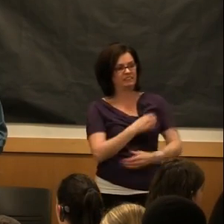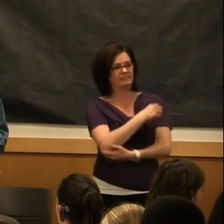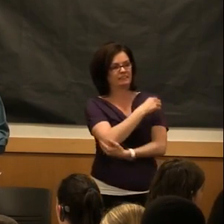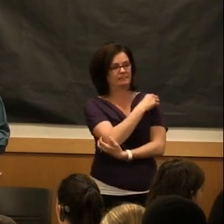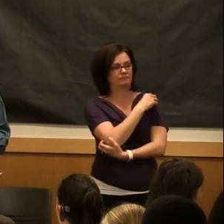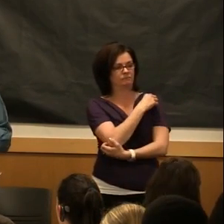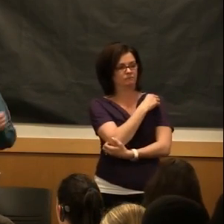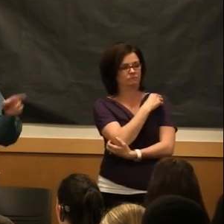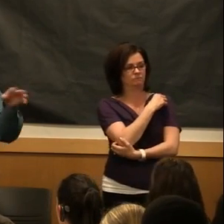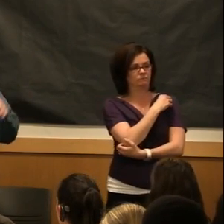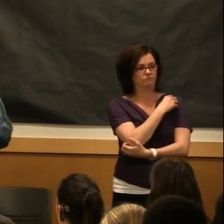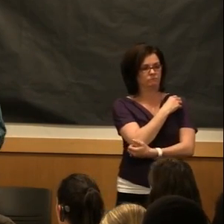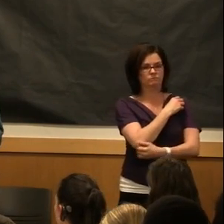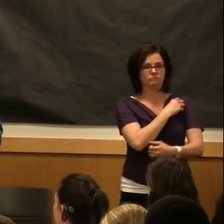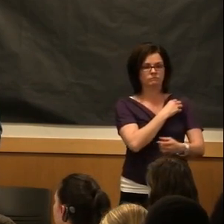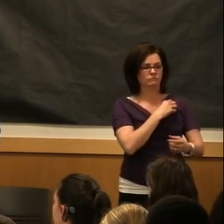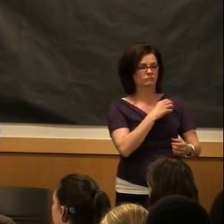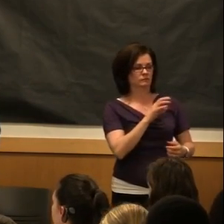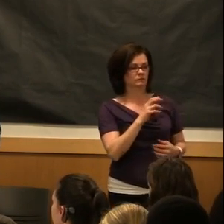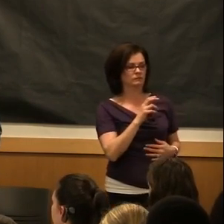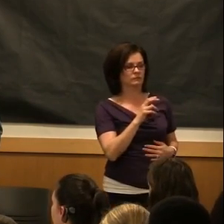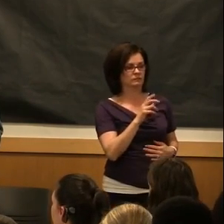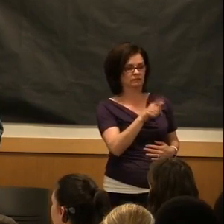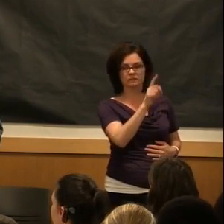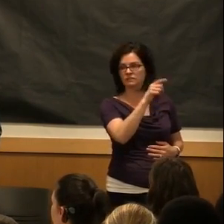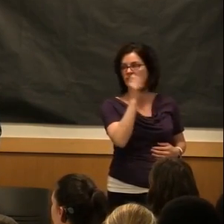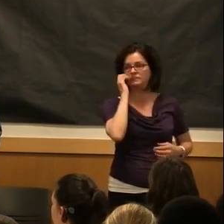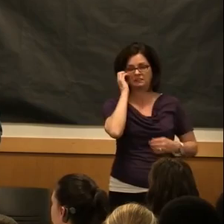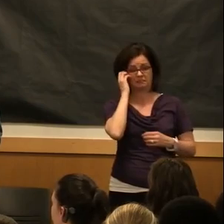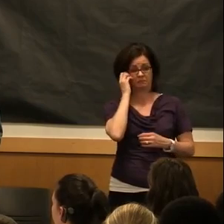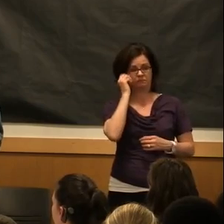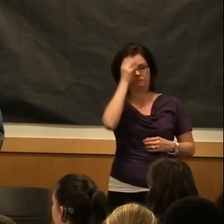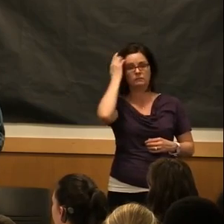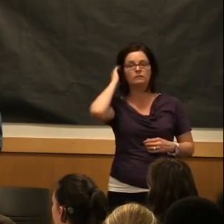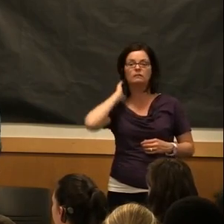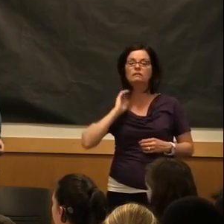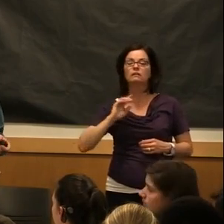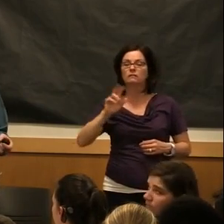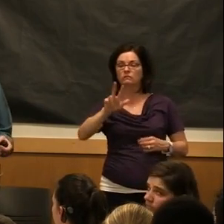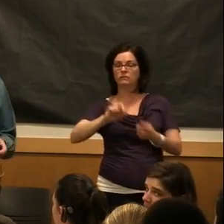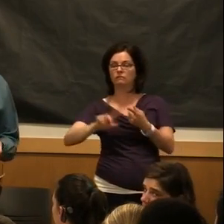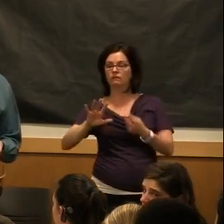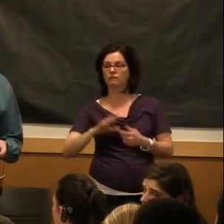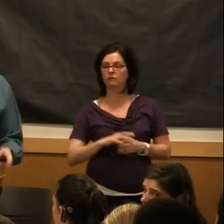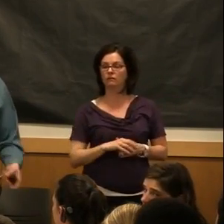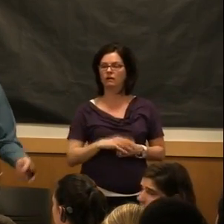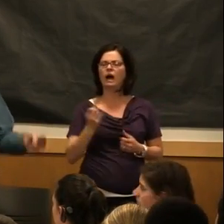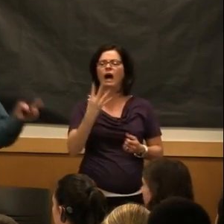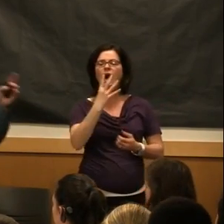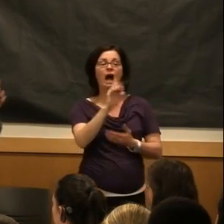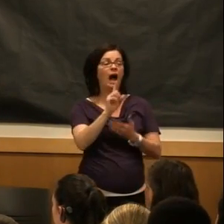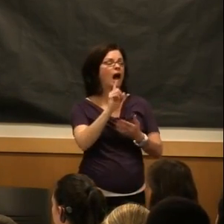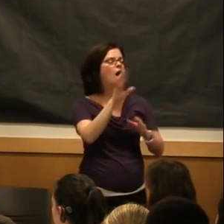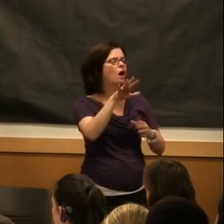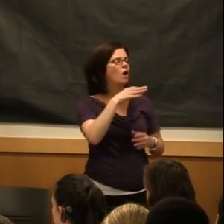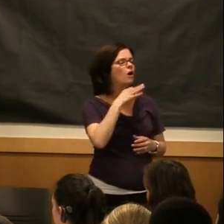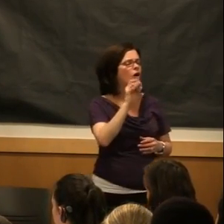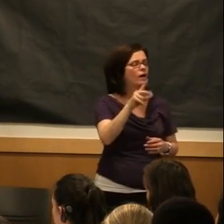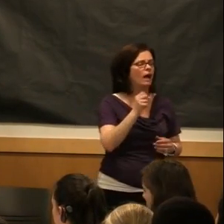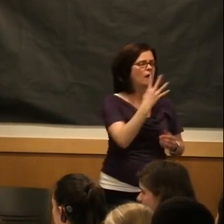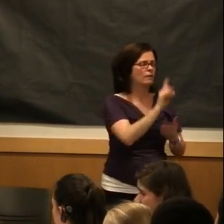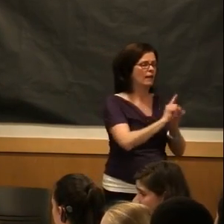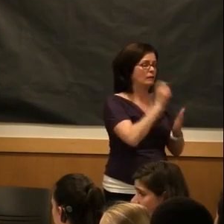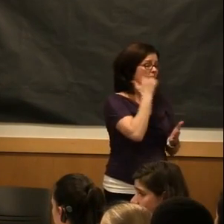Maybe six. Three, around there, six. Seven, six. Six, three to five. How many hours a day are you in the high school